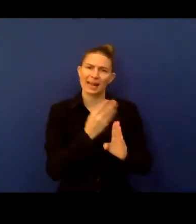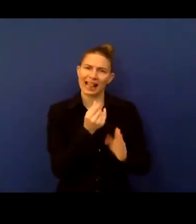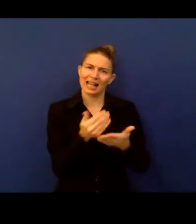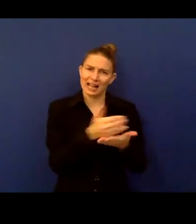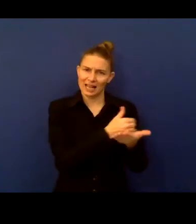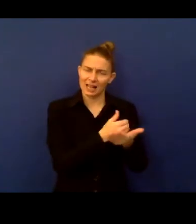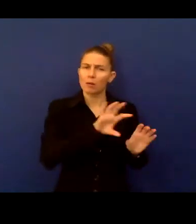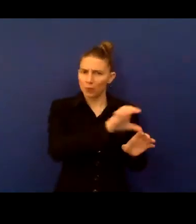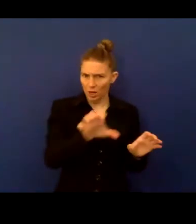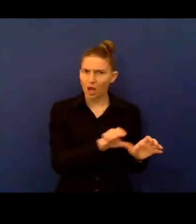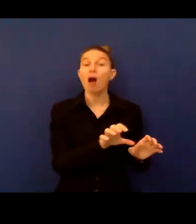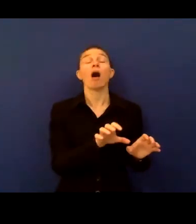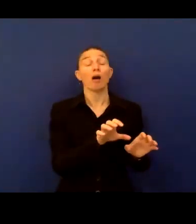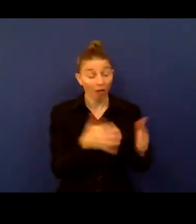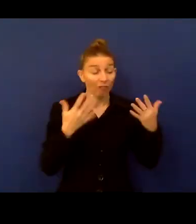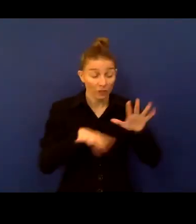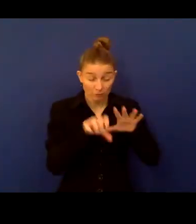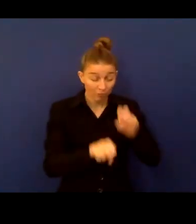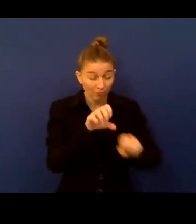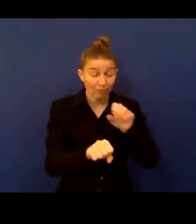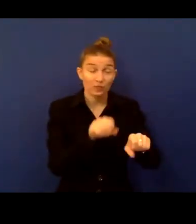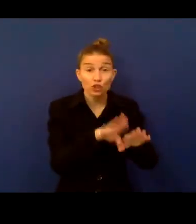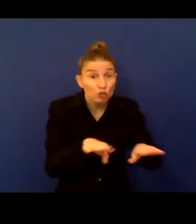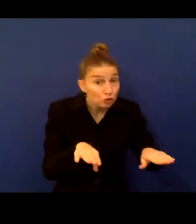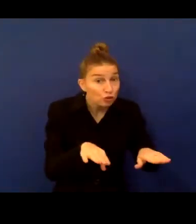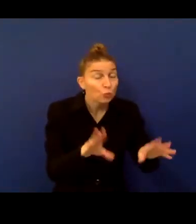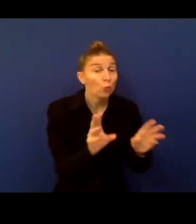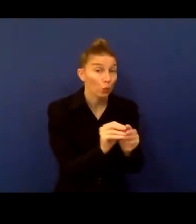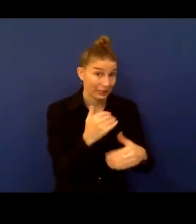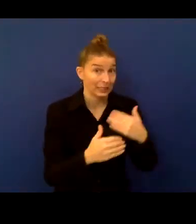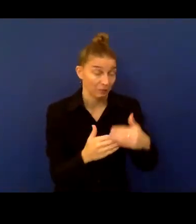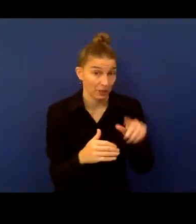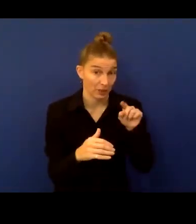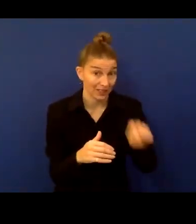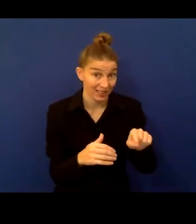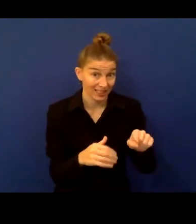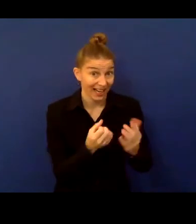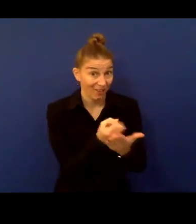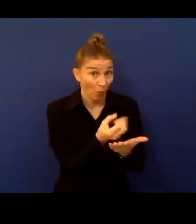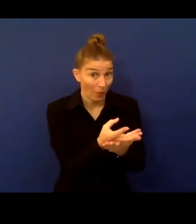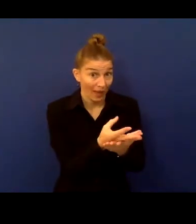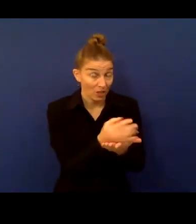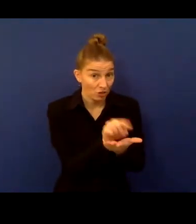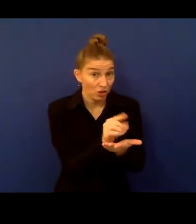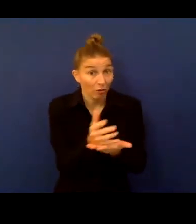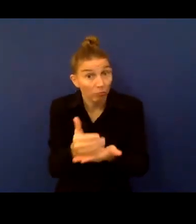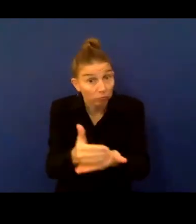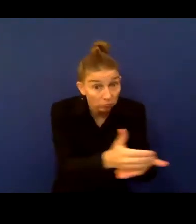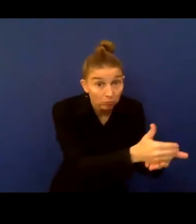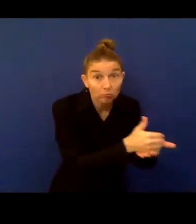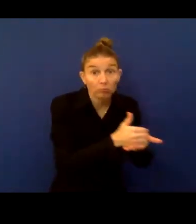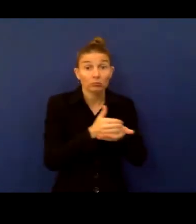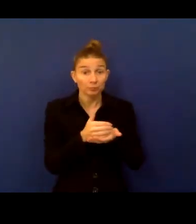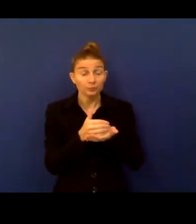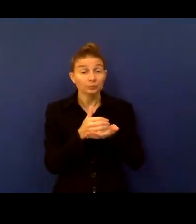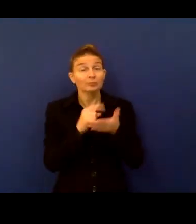on children with disabilities. And this information on children with disabilities has been collected with respect to a number of